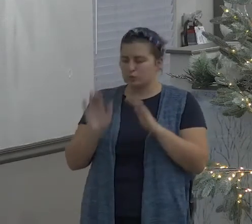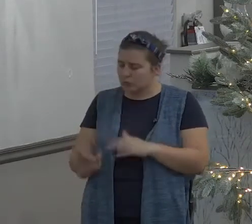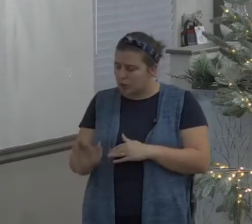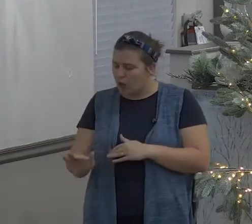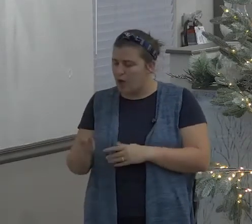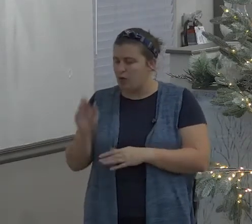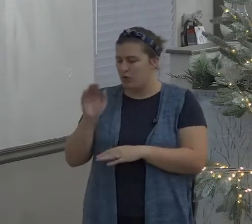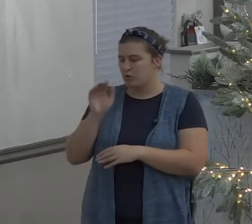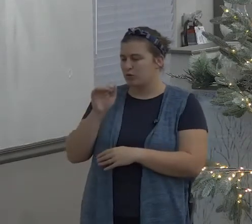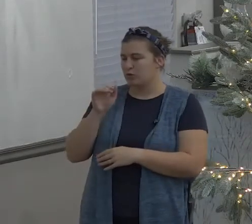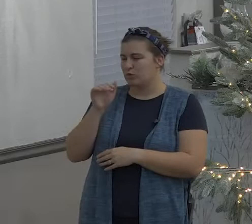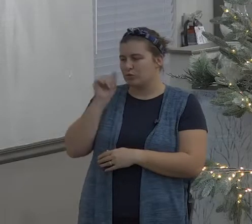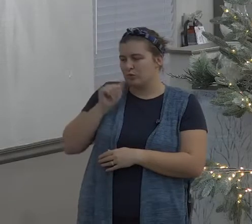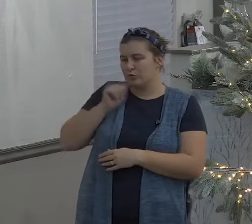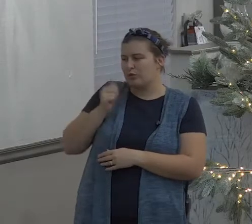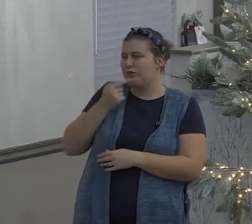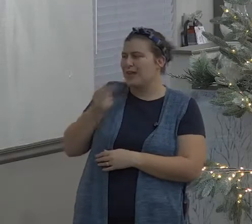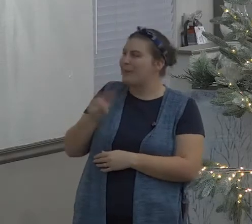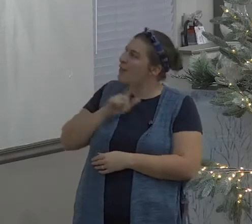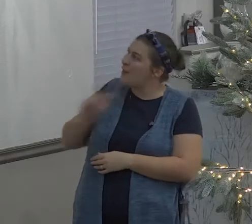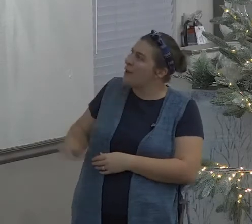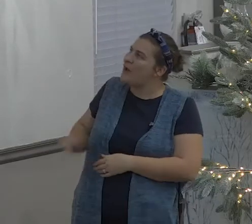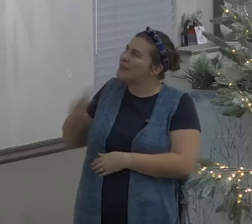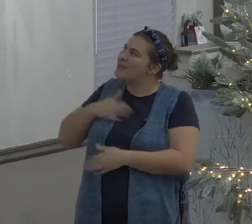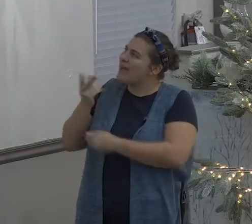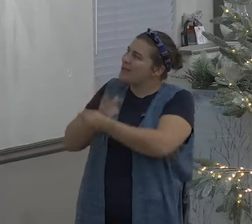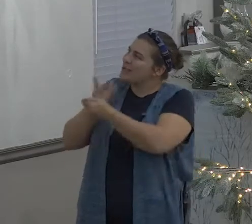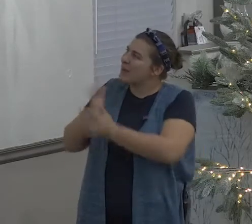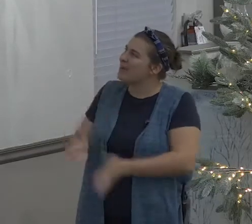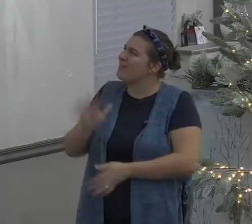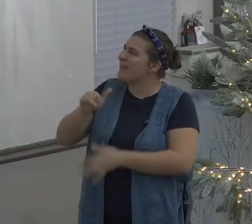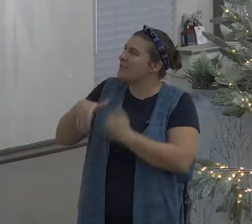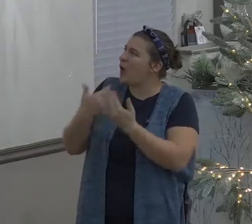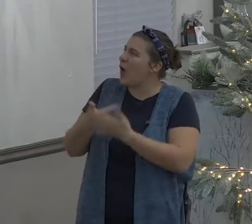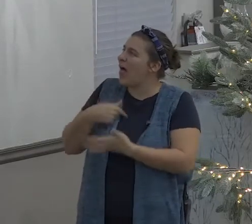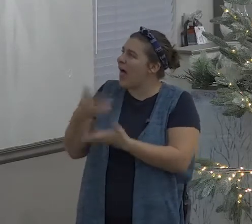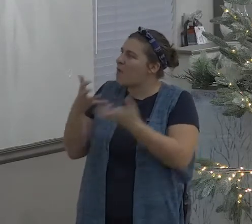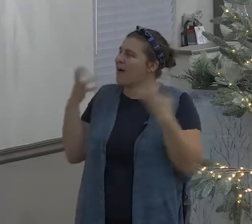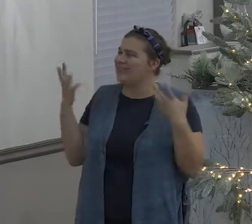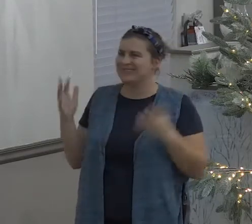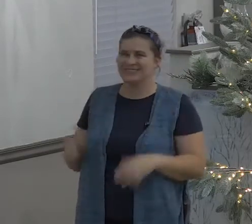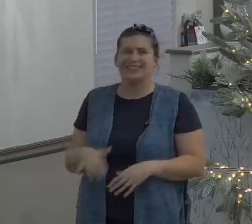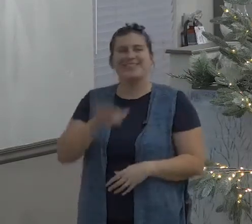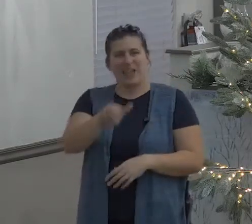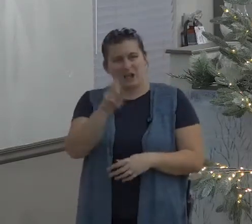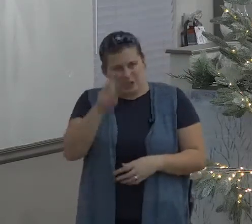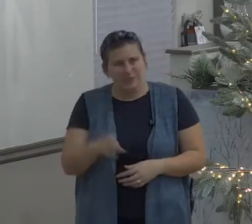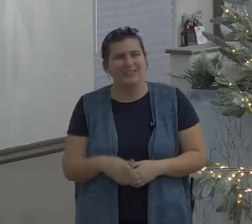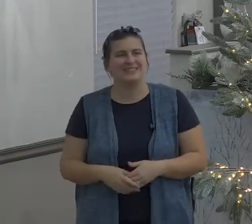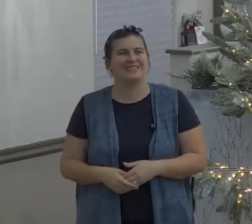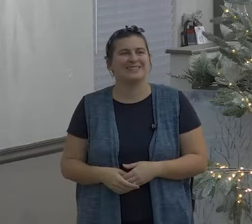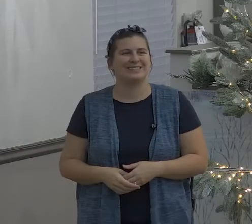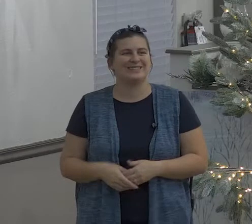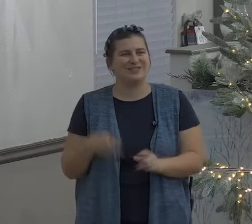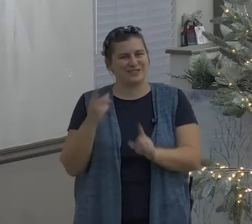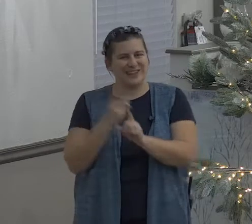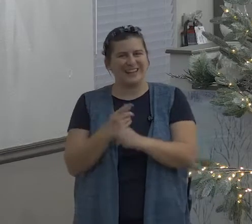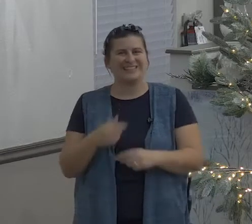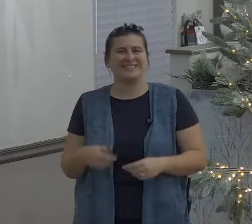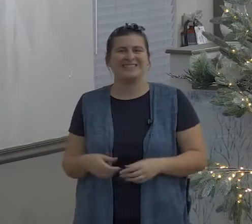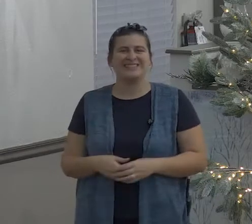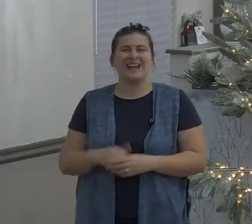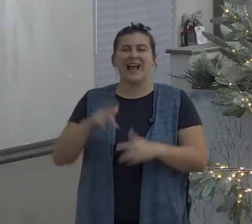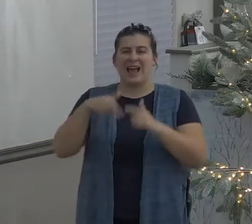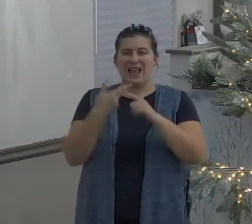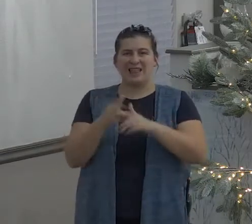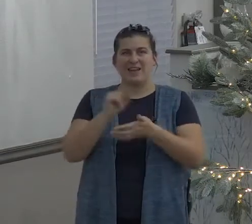the psalmist said and I shall not want I love the little girl who quoted Psalm 23 the Lord is my shepherd and that's all